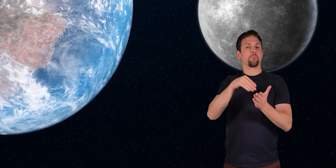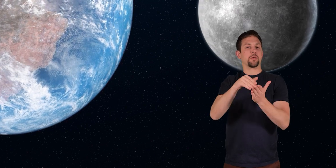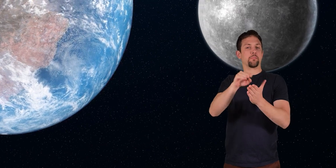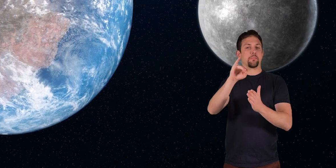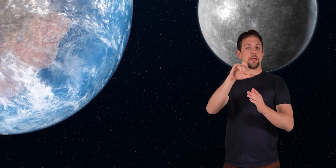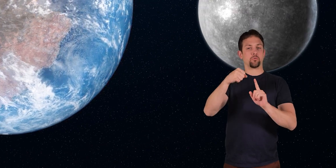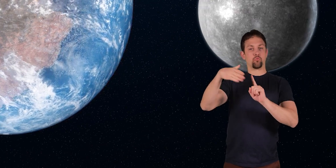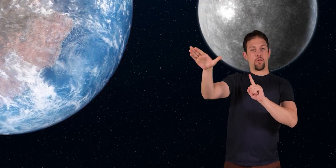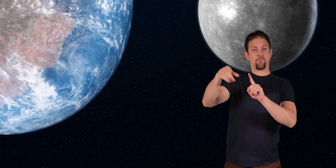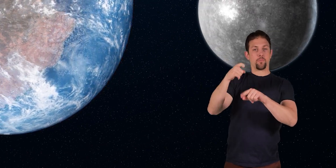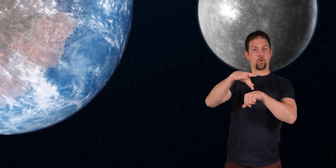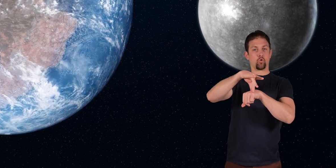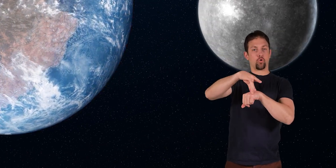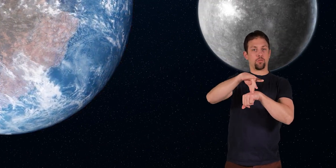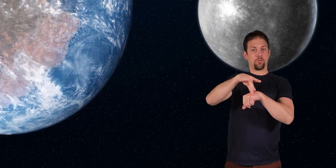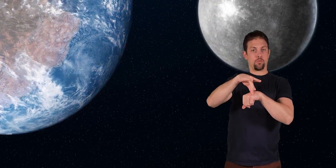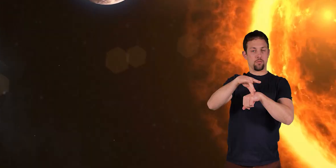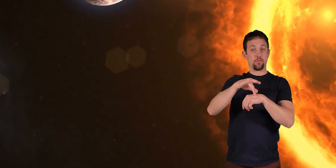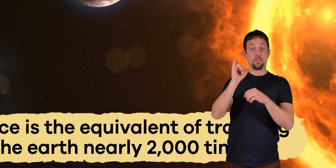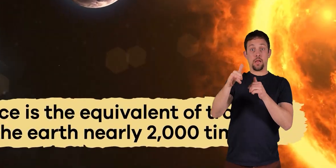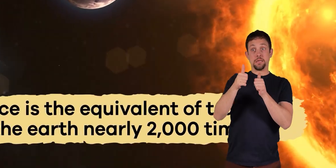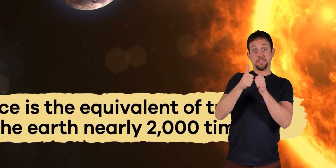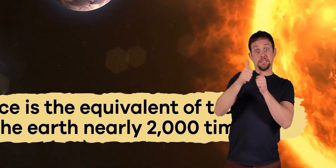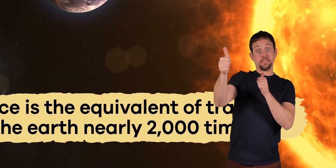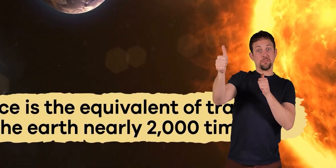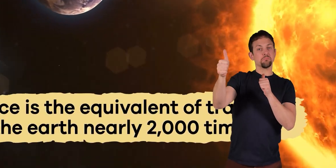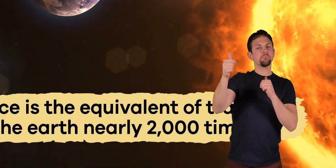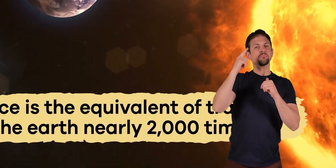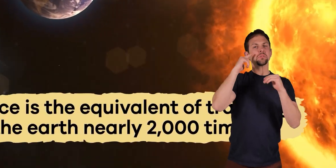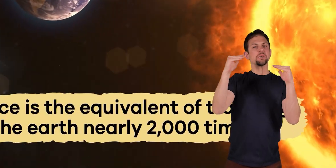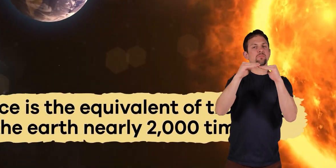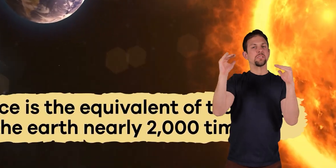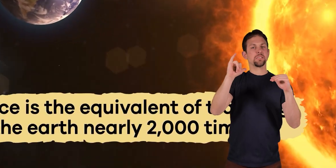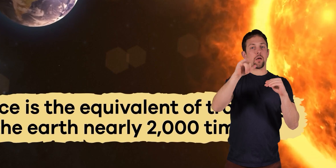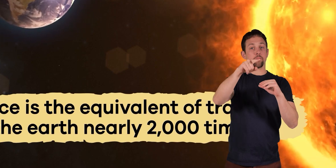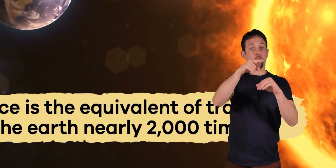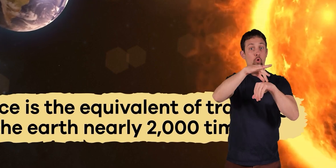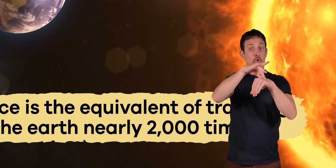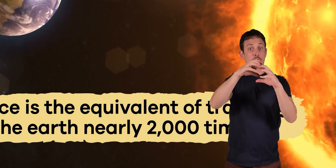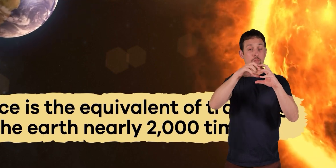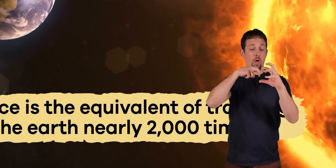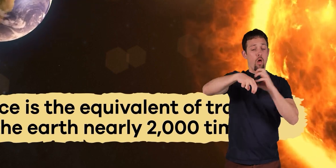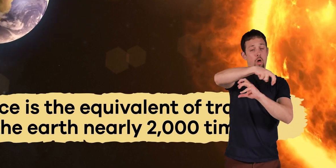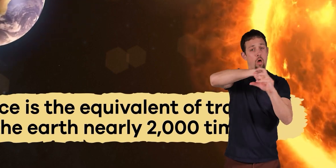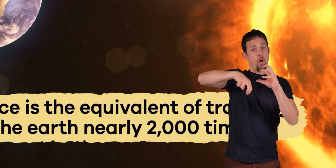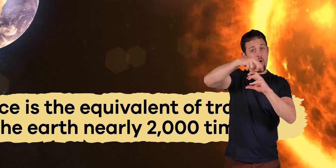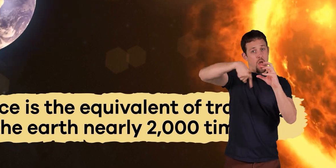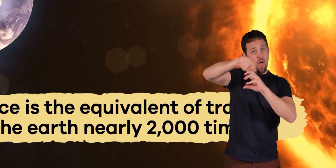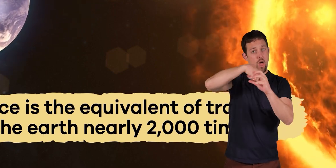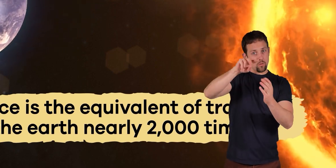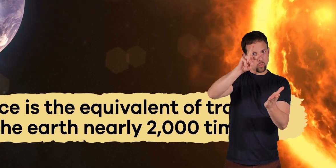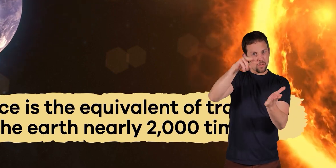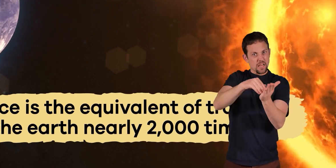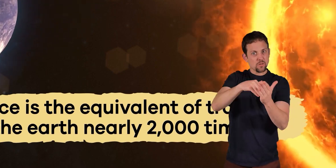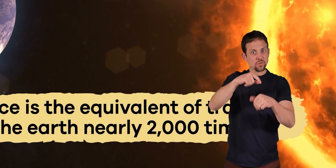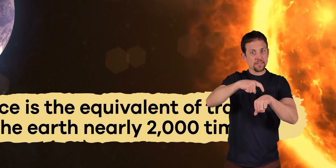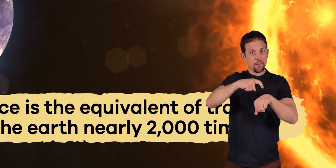miles away from Earth. That distance is the equivalent of traveling around the Earth nearly 2,000 times.